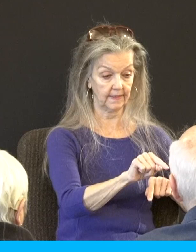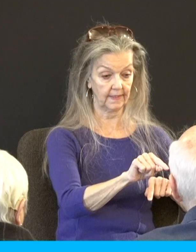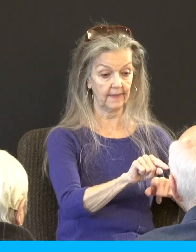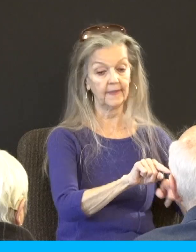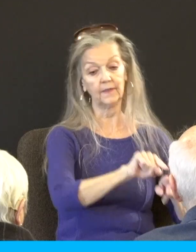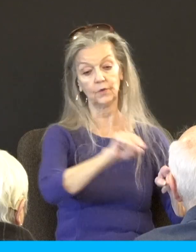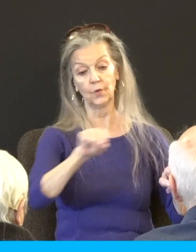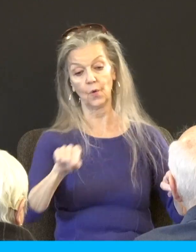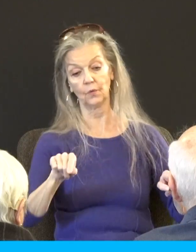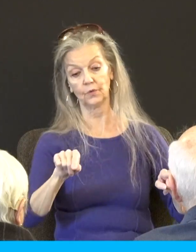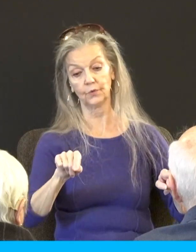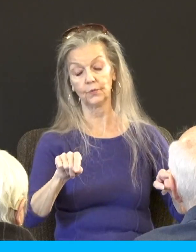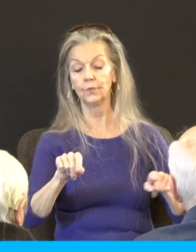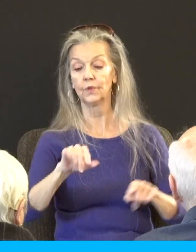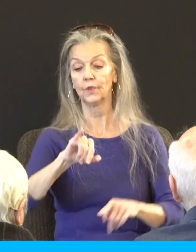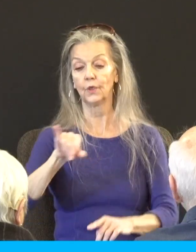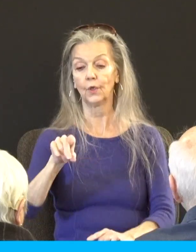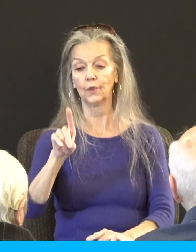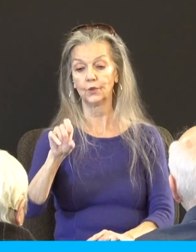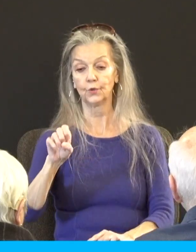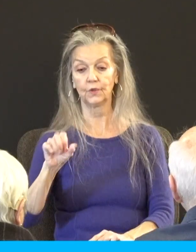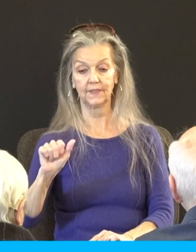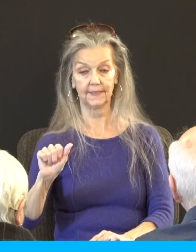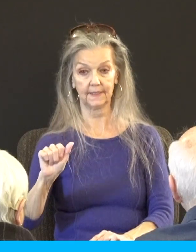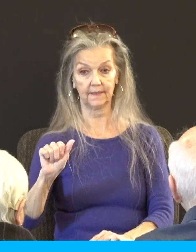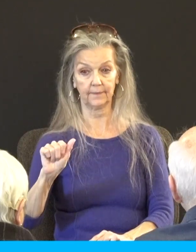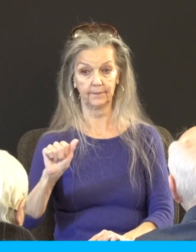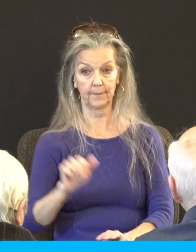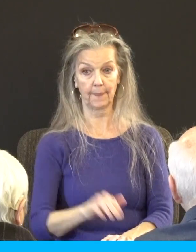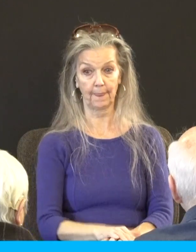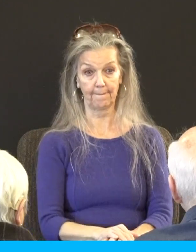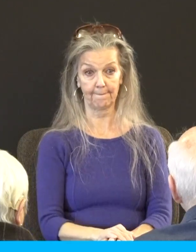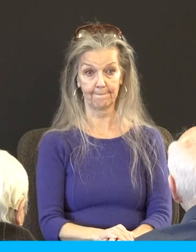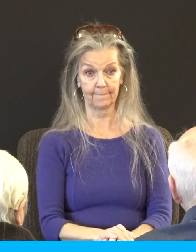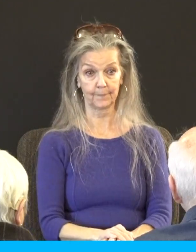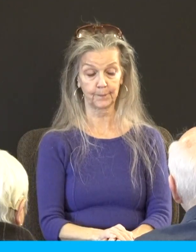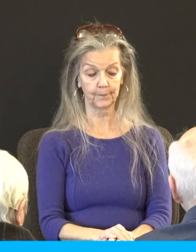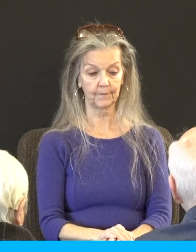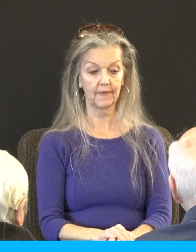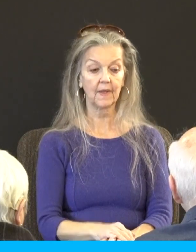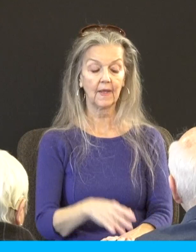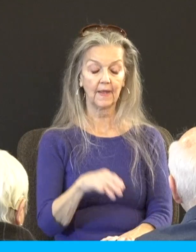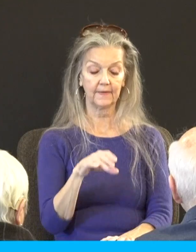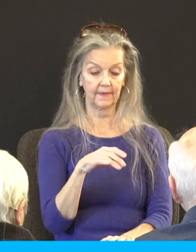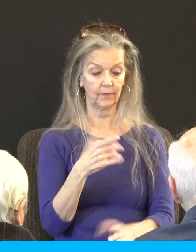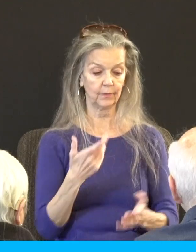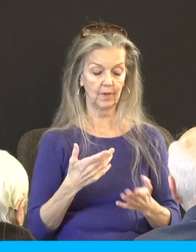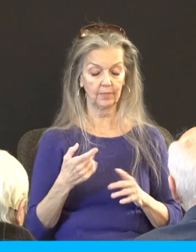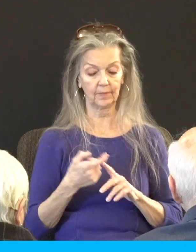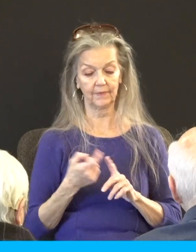There are two ports. You'll learn about that in the first week. He would often sail out of Centuria on the Aegean Sea towards Israel.